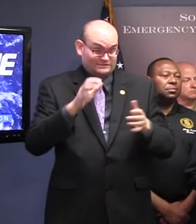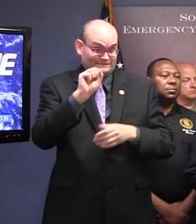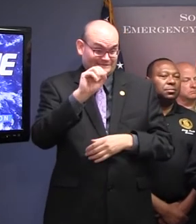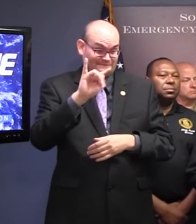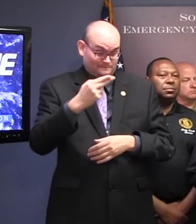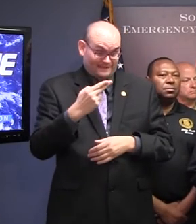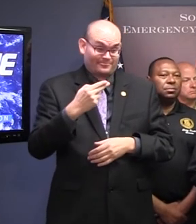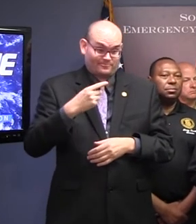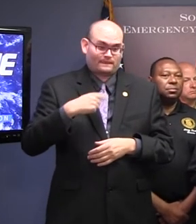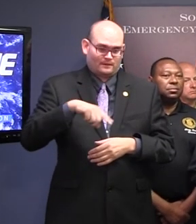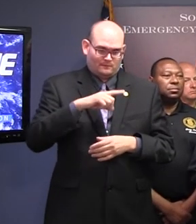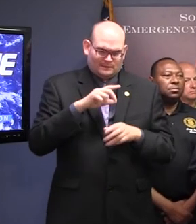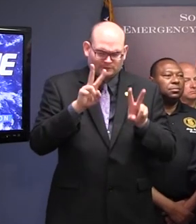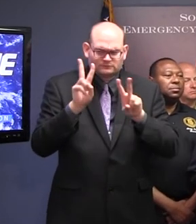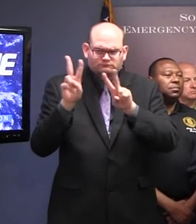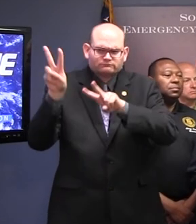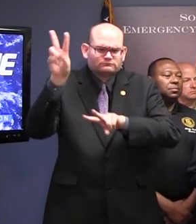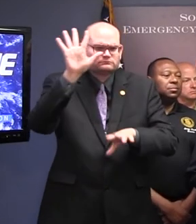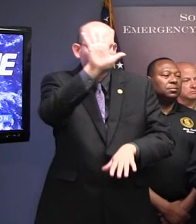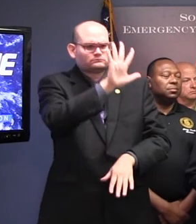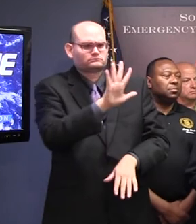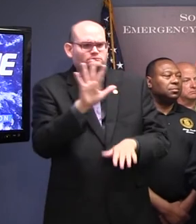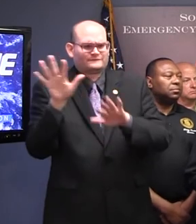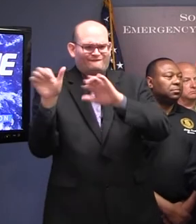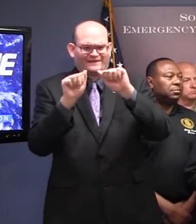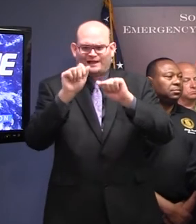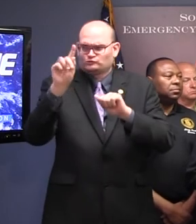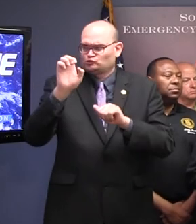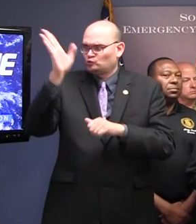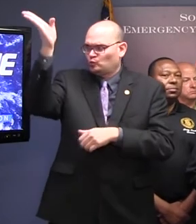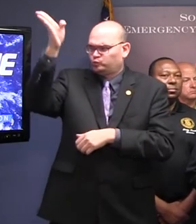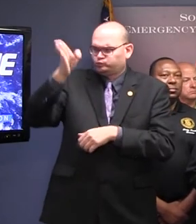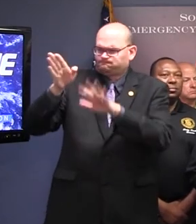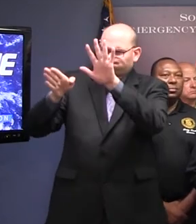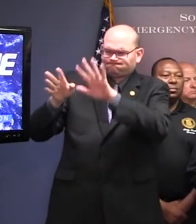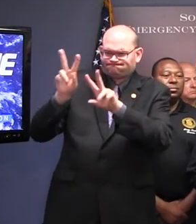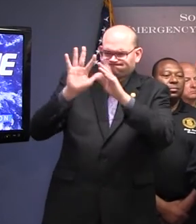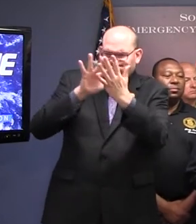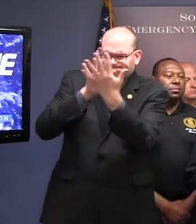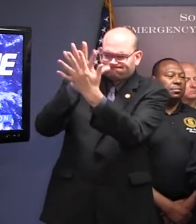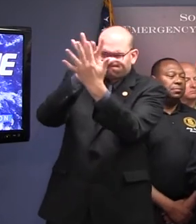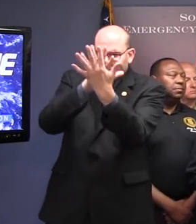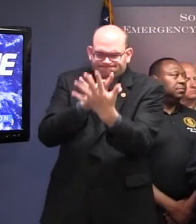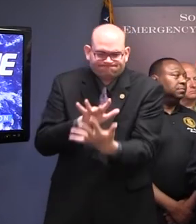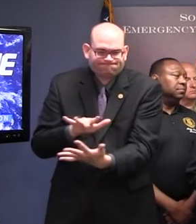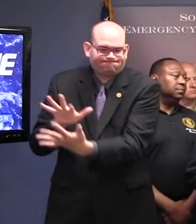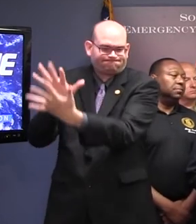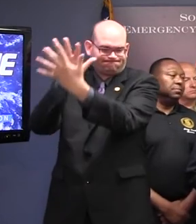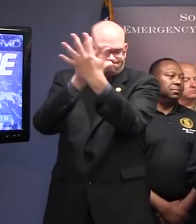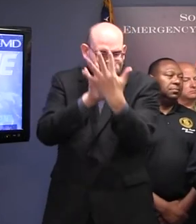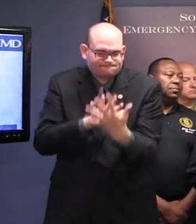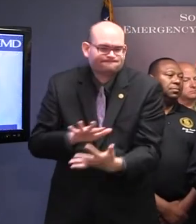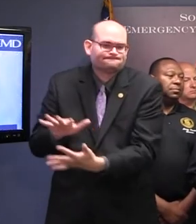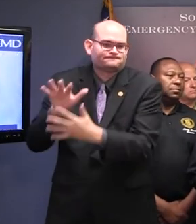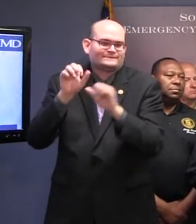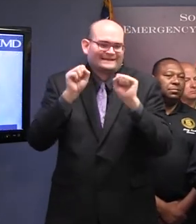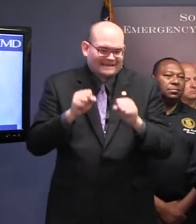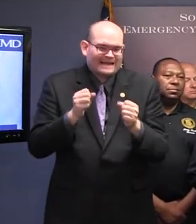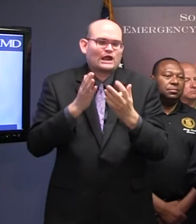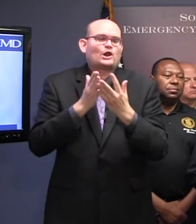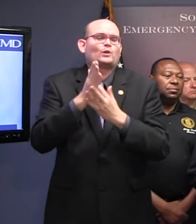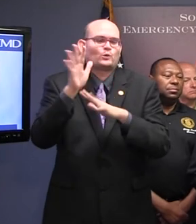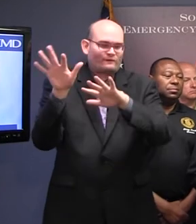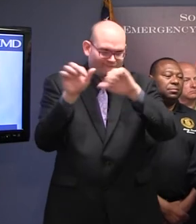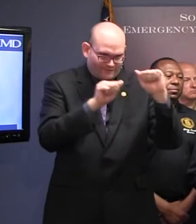the evacuation routes, make sure that the roads are in all passable condition, good condition, and we've restricted any kind